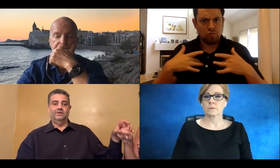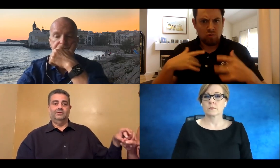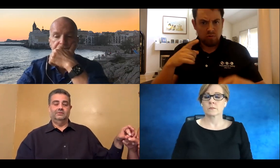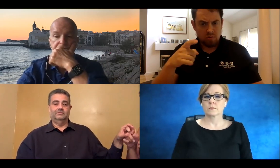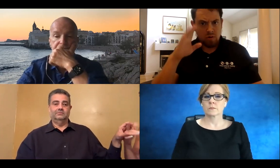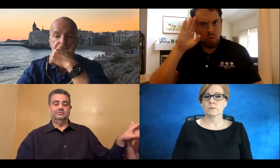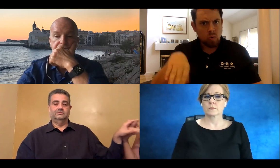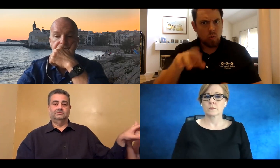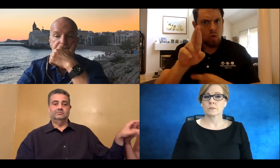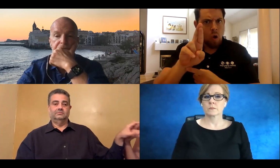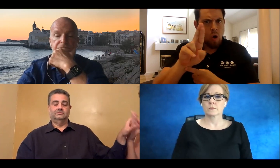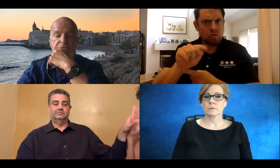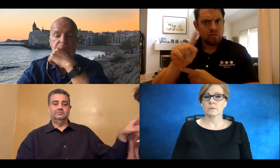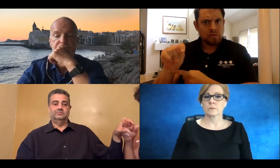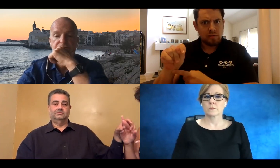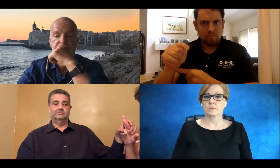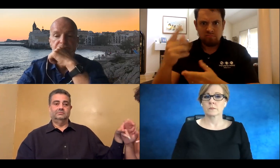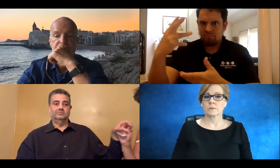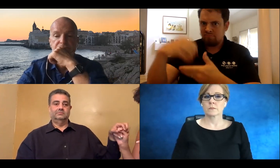Travis speaking. Well, there's a related question.